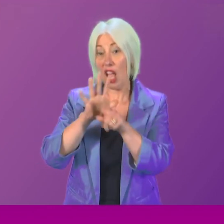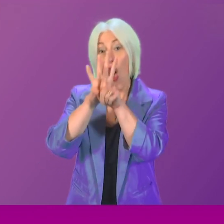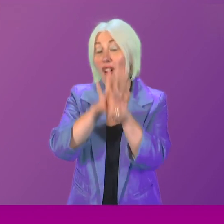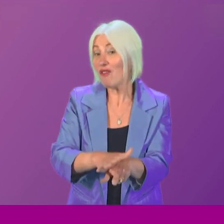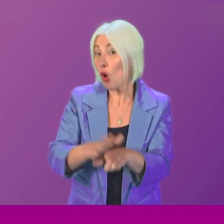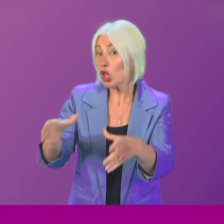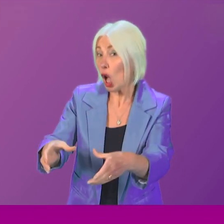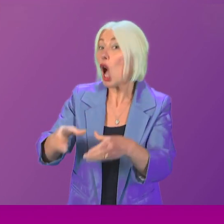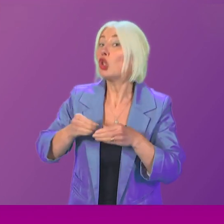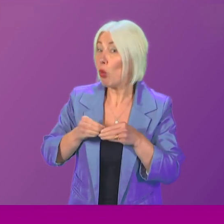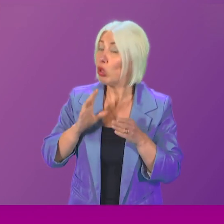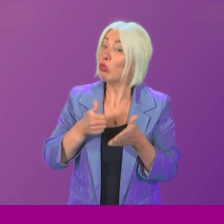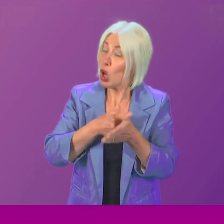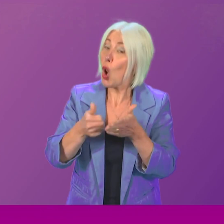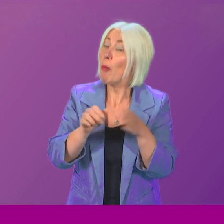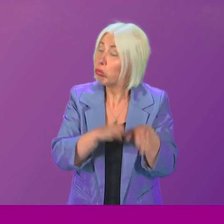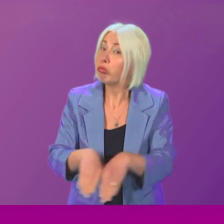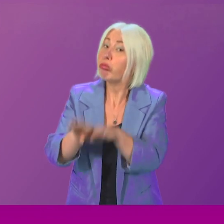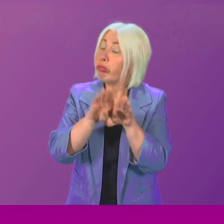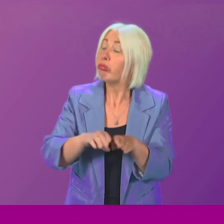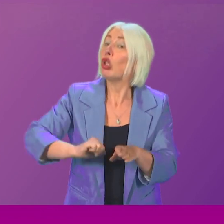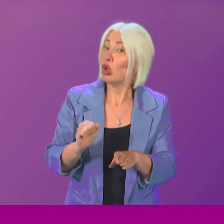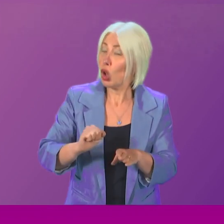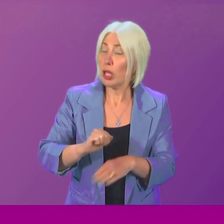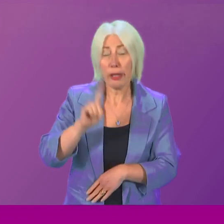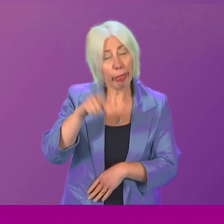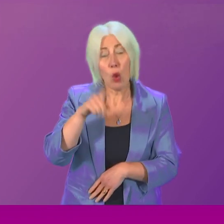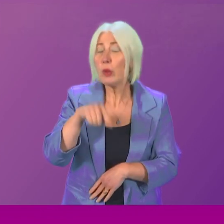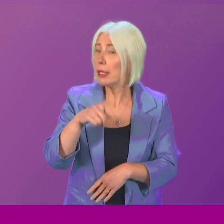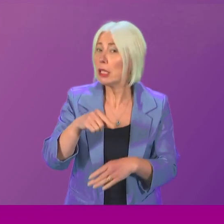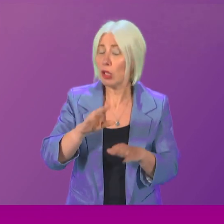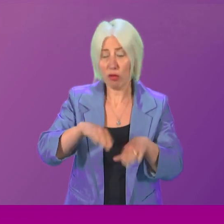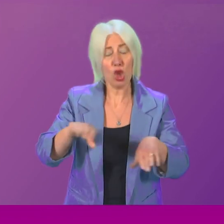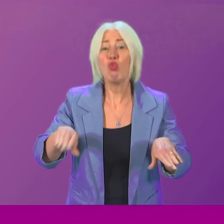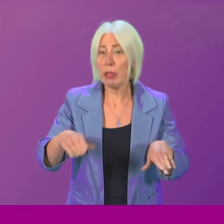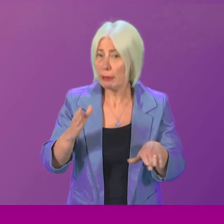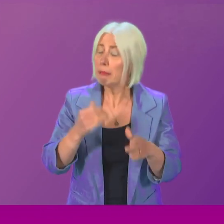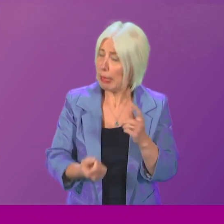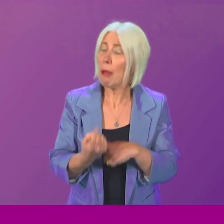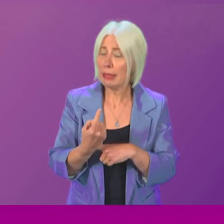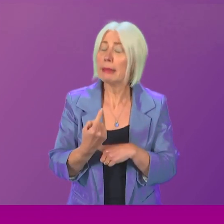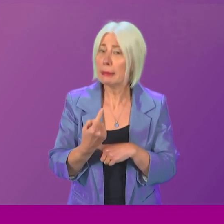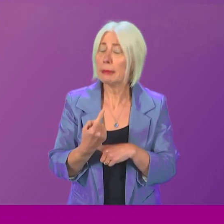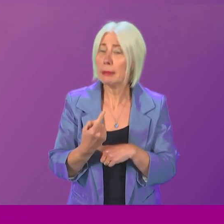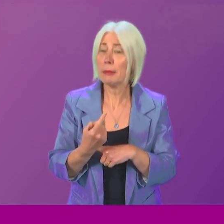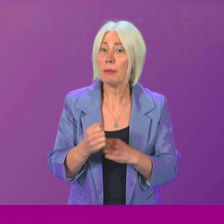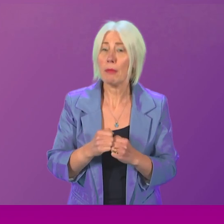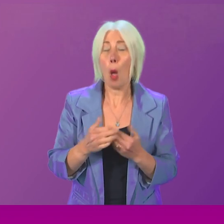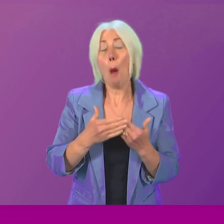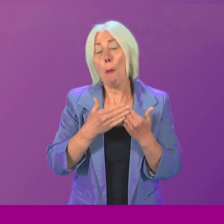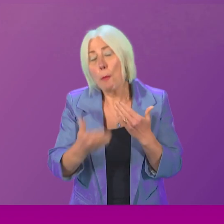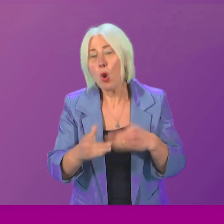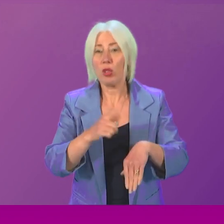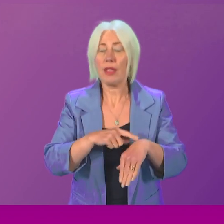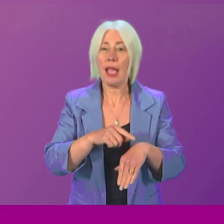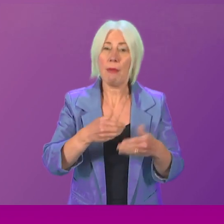common practice in Scotland. Many thousands of children were subject to it. In most cases, their mothers